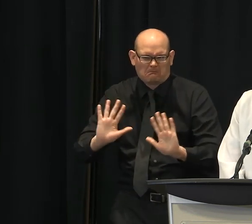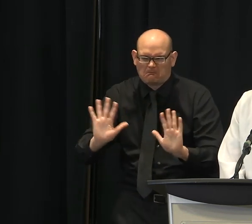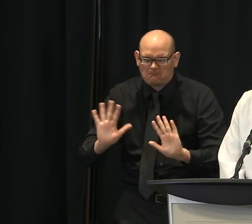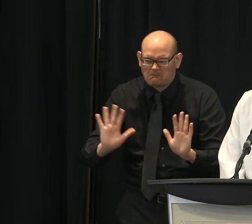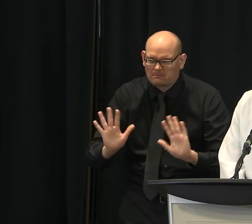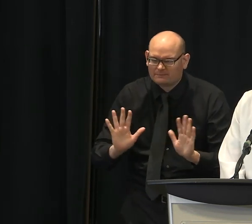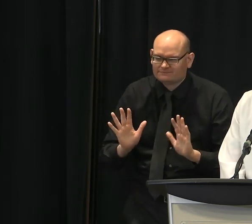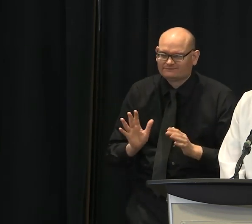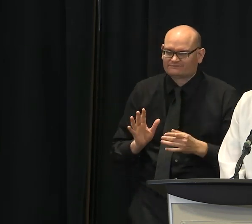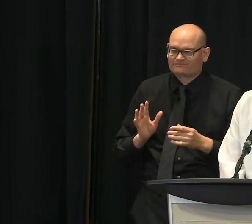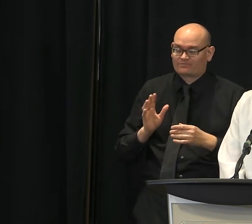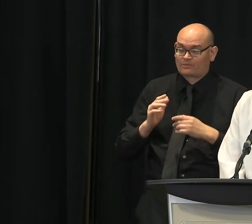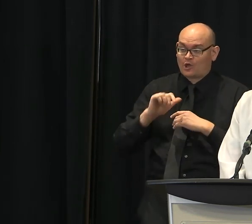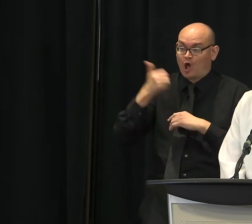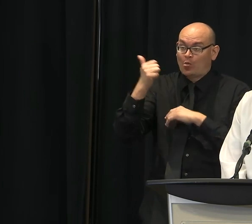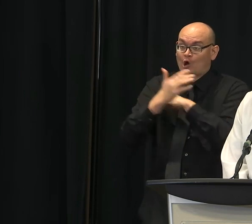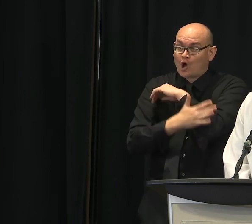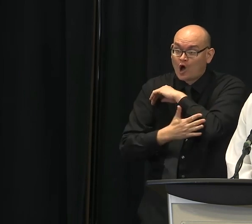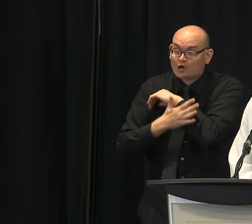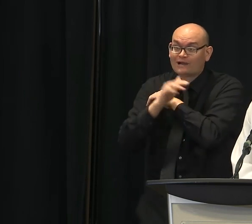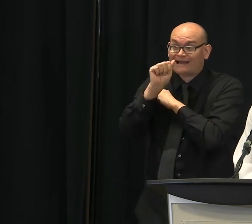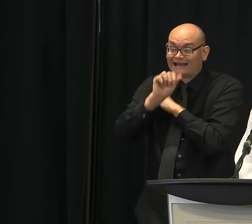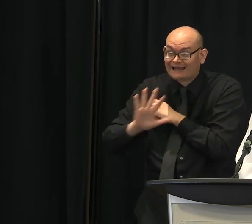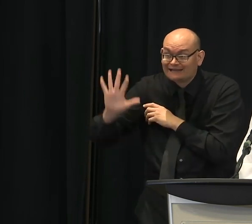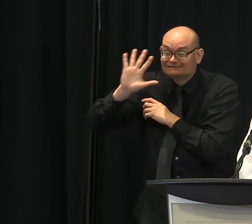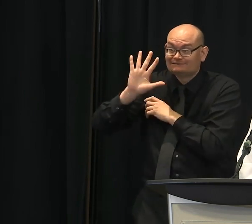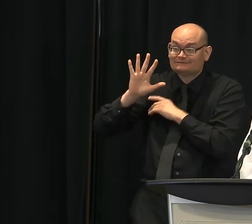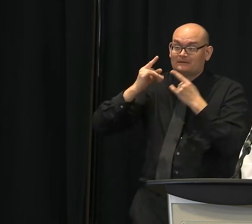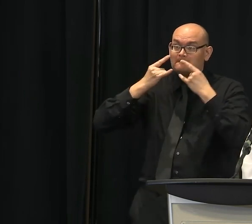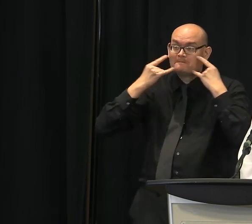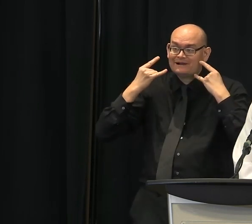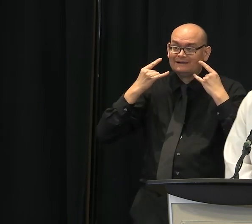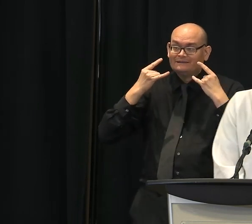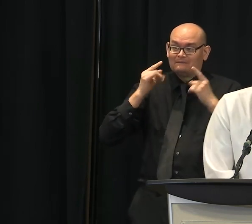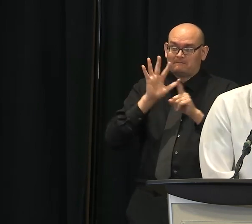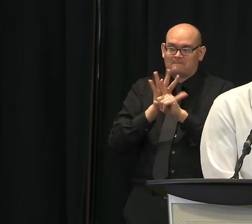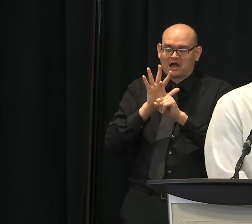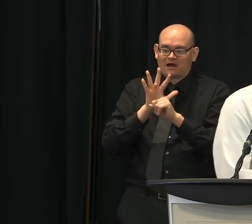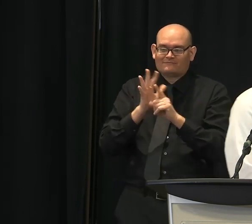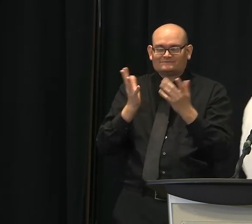I think that's something we should do for each other. Thank you.